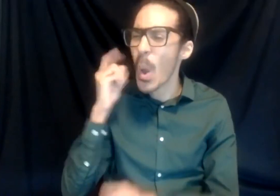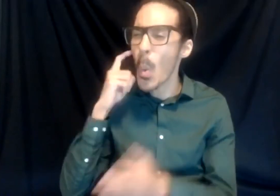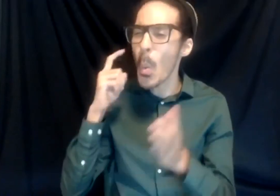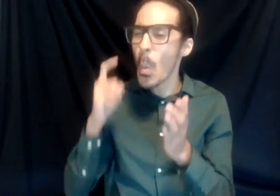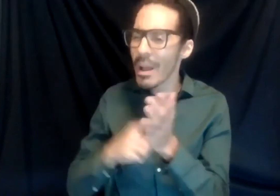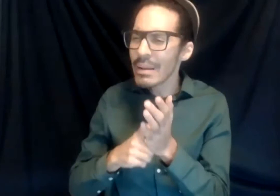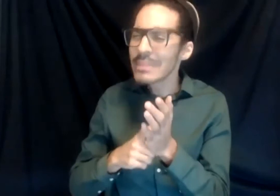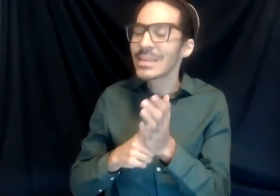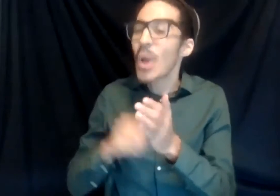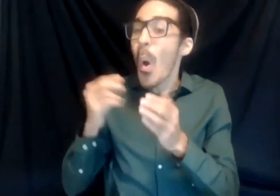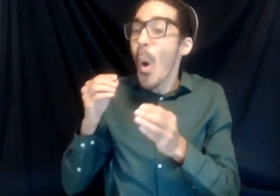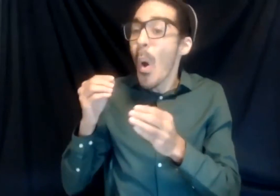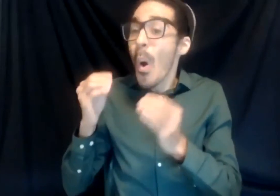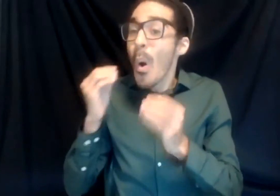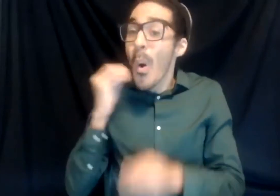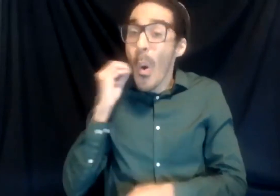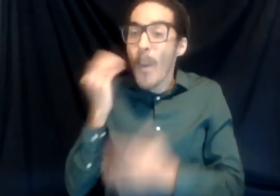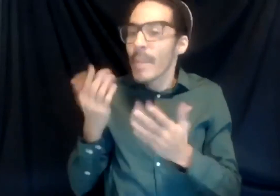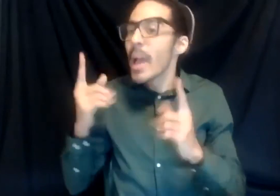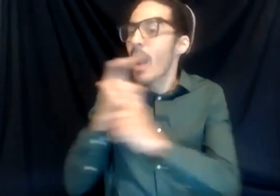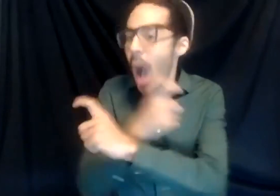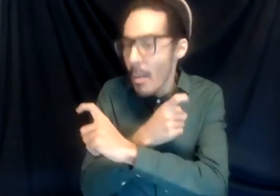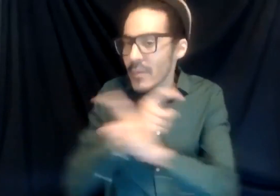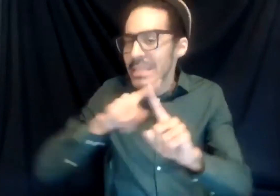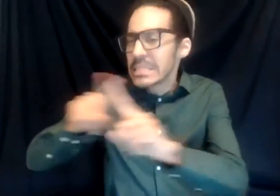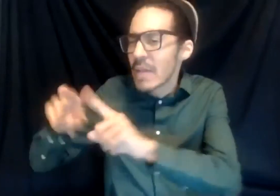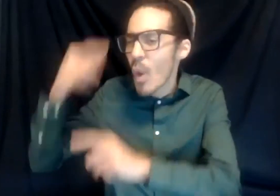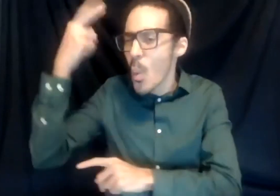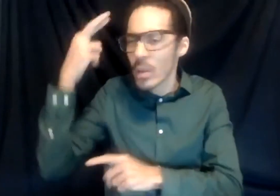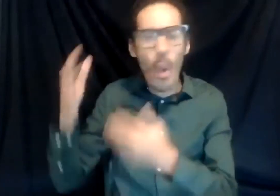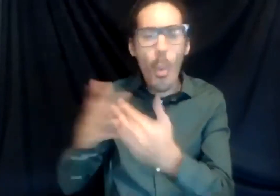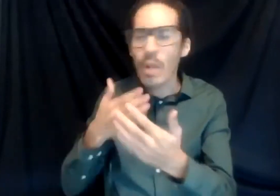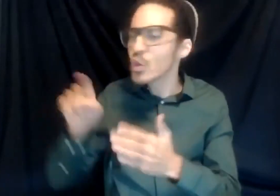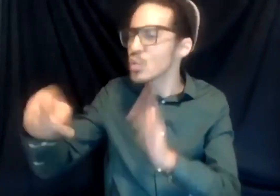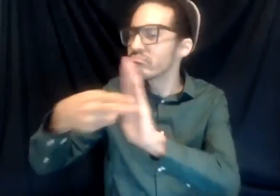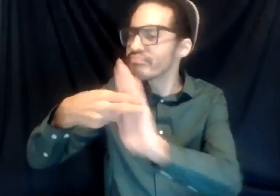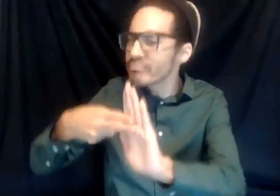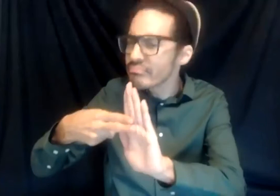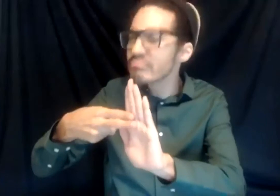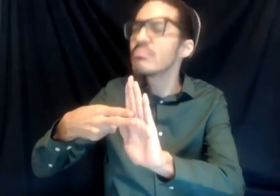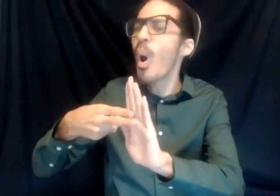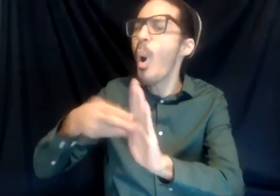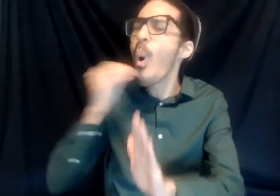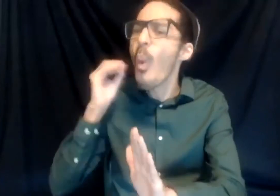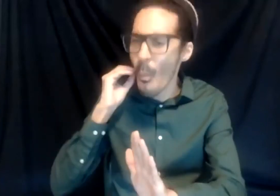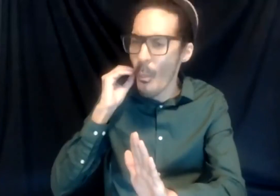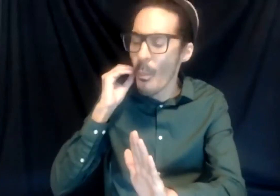for lots of different reasons for people. So wherever you, you know, call home, we're going to ask you to describe